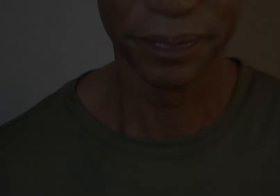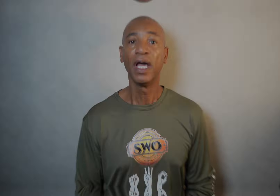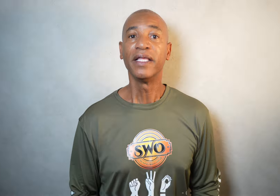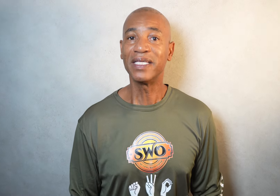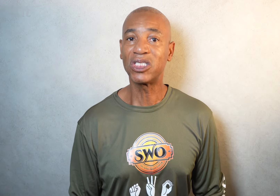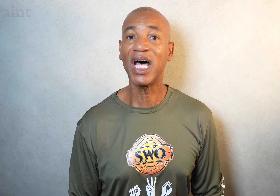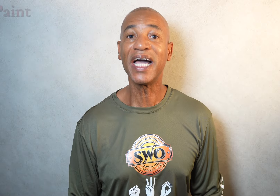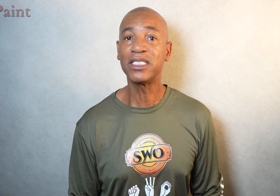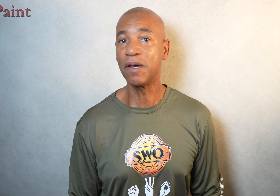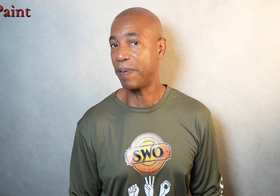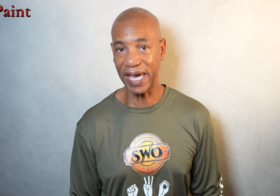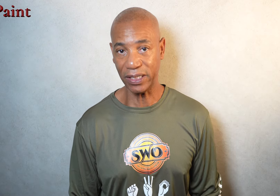The sign to paint.